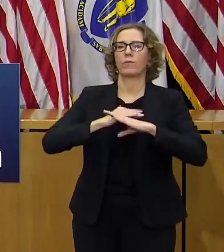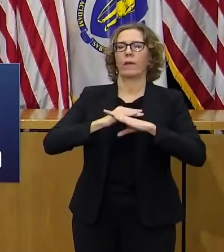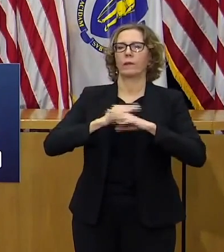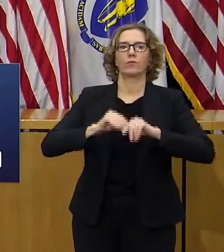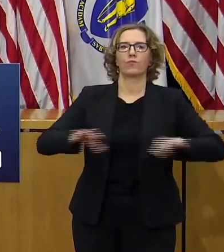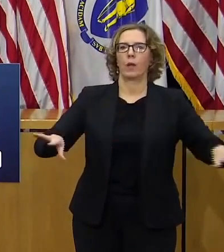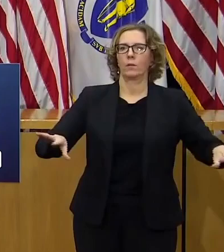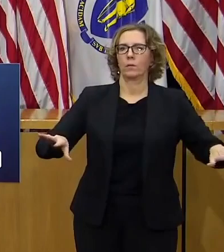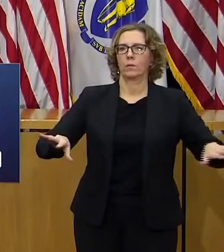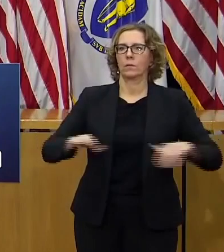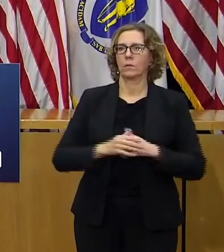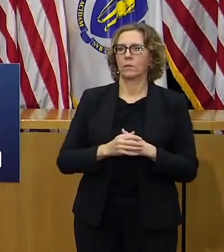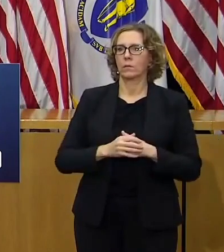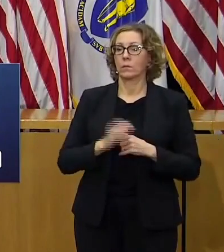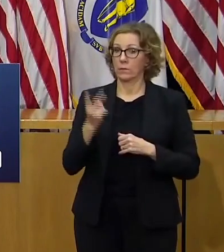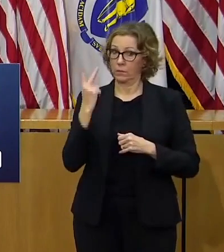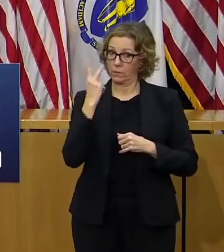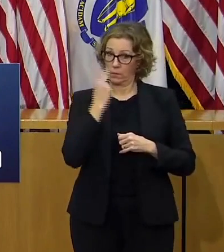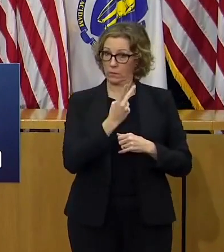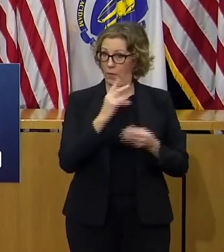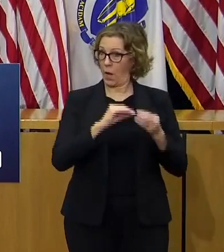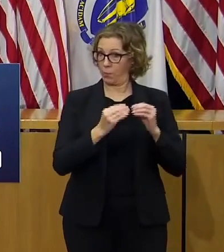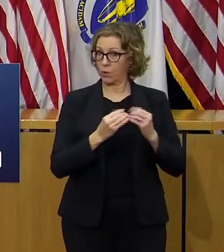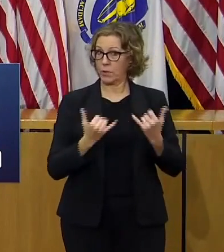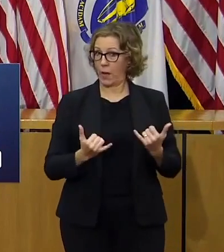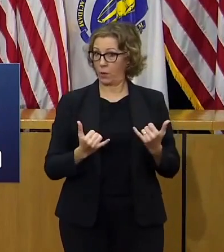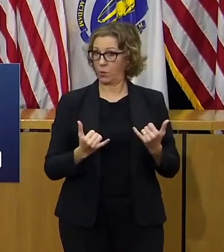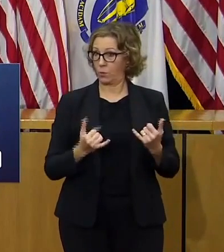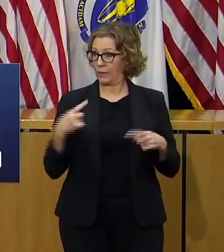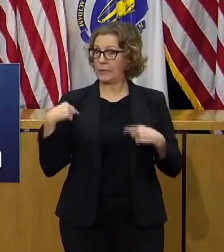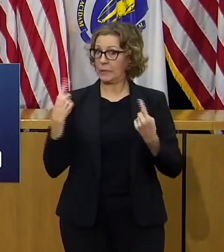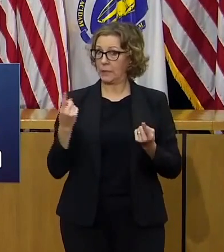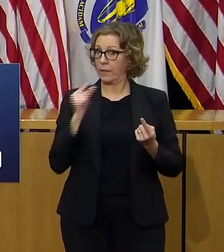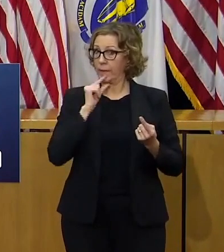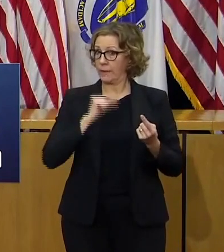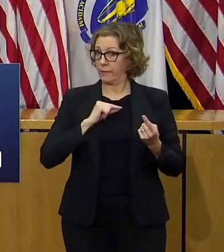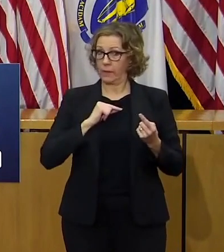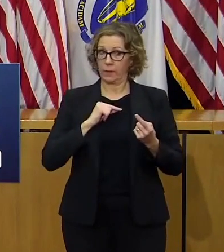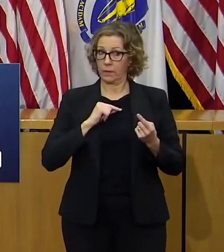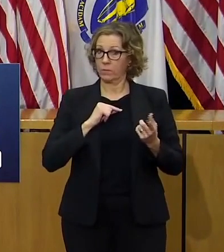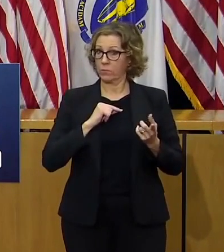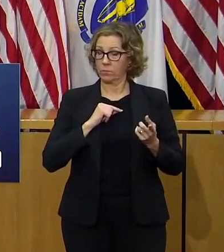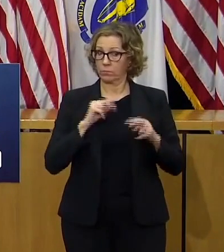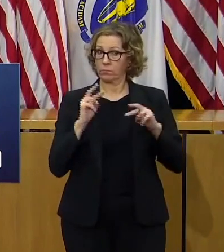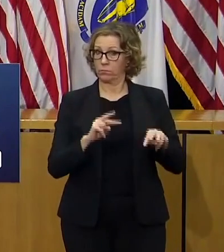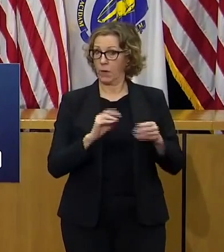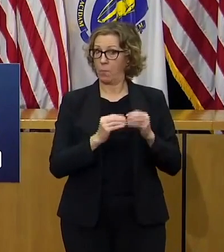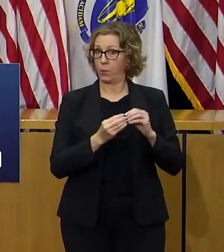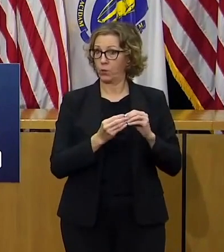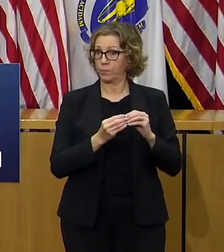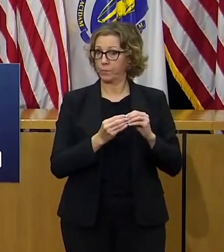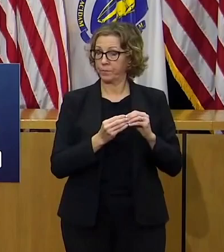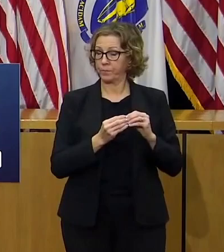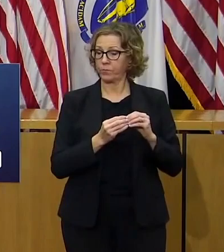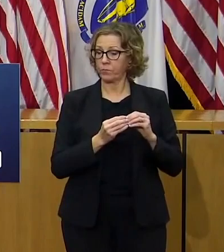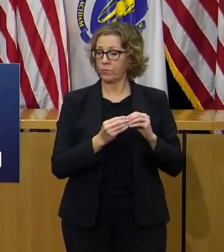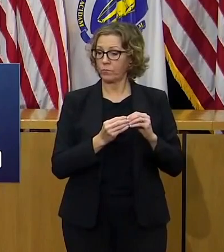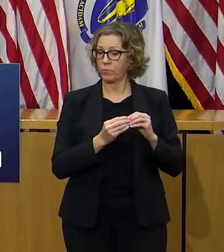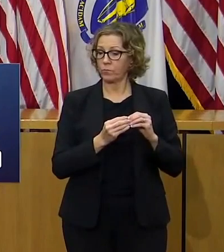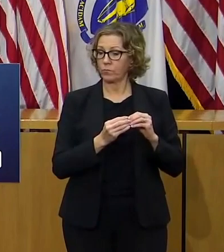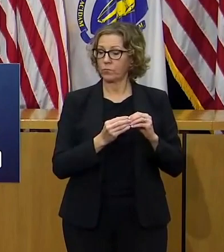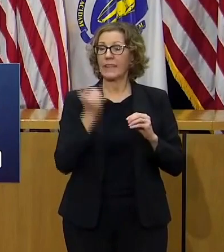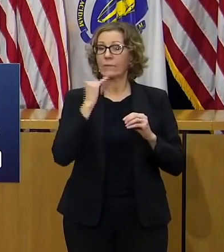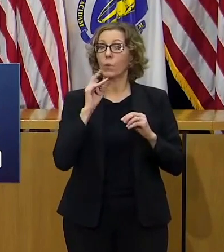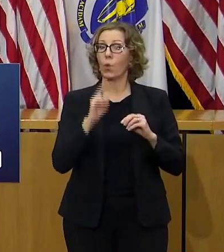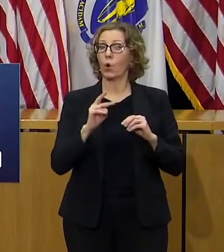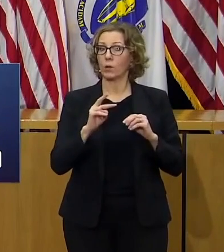you track our own data after some of the new regulations we put in place in the early part of November went into effect